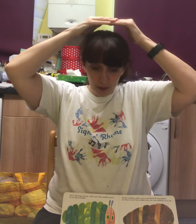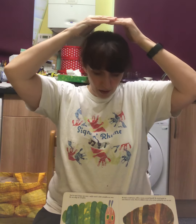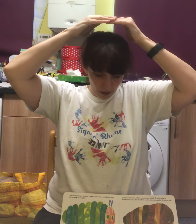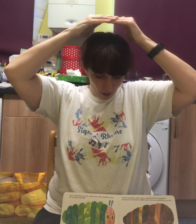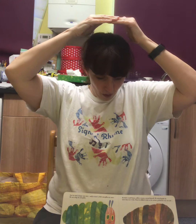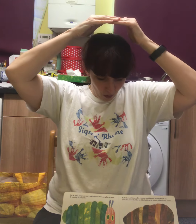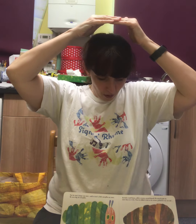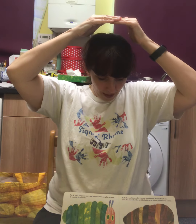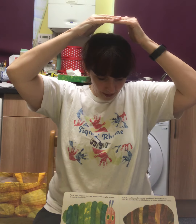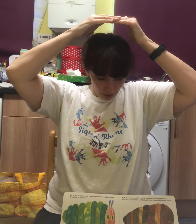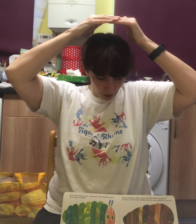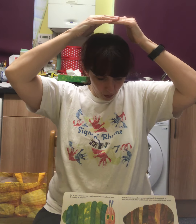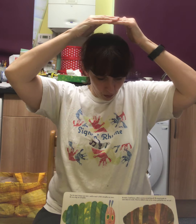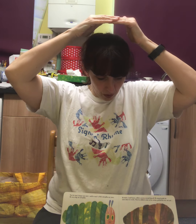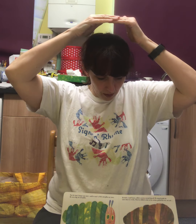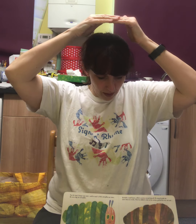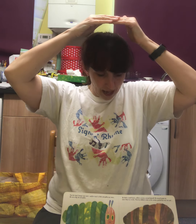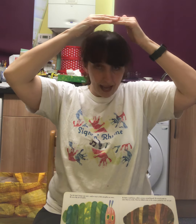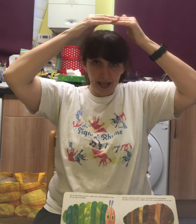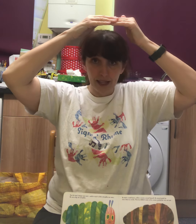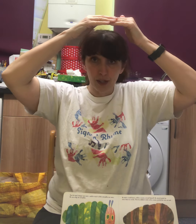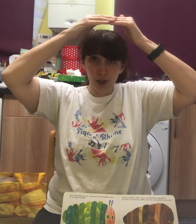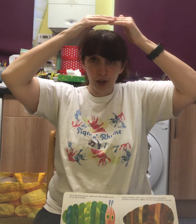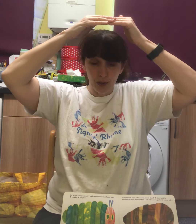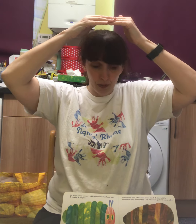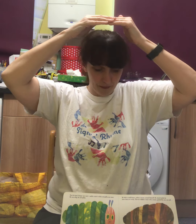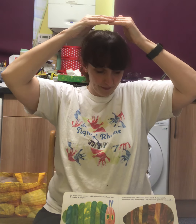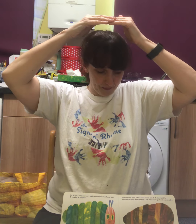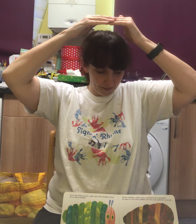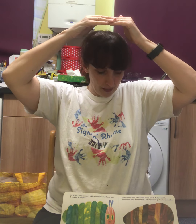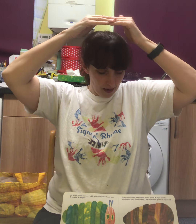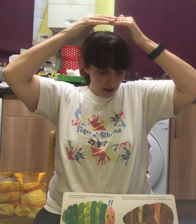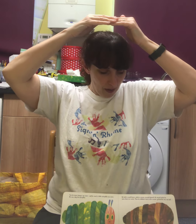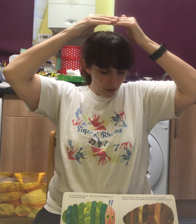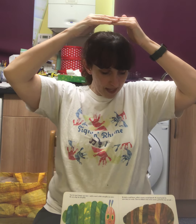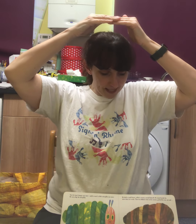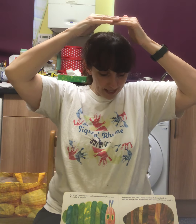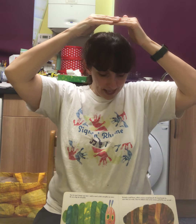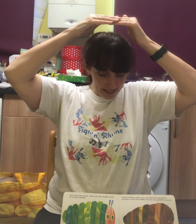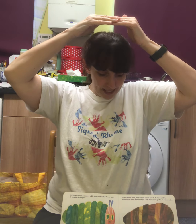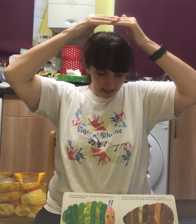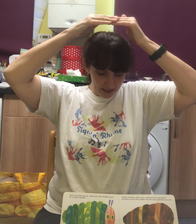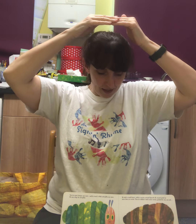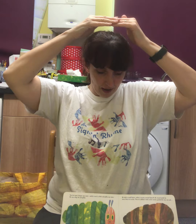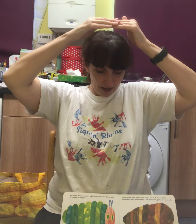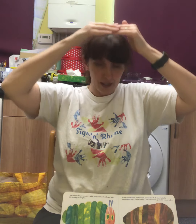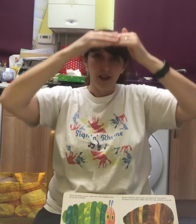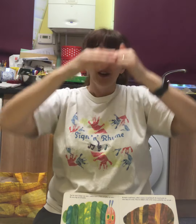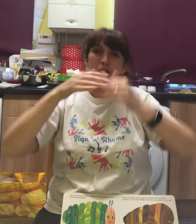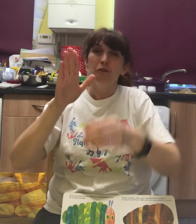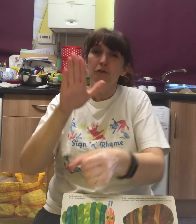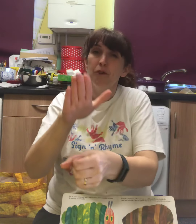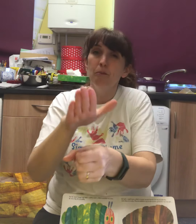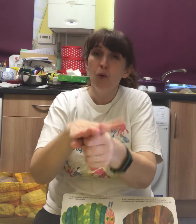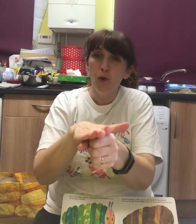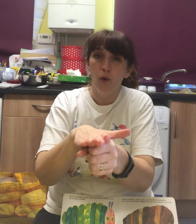all around called a cocoon, where he stayed inside for more